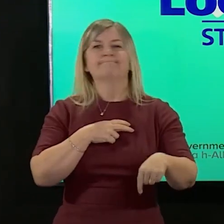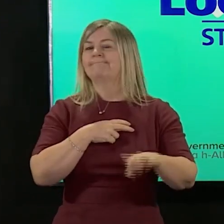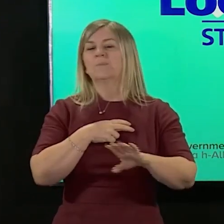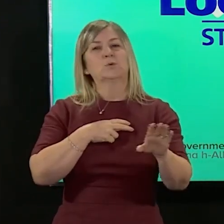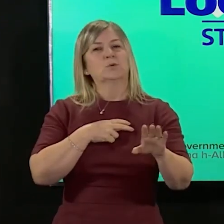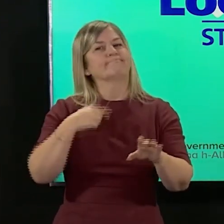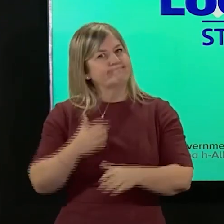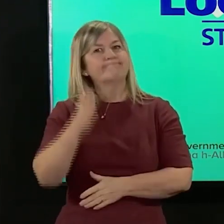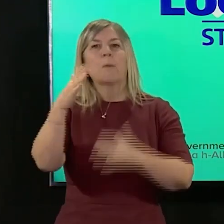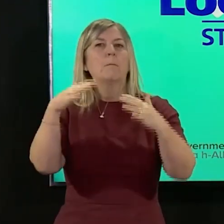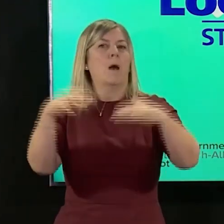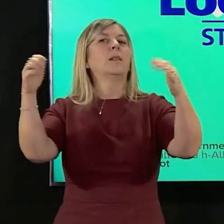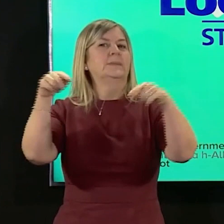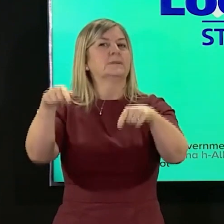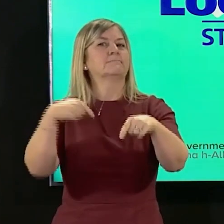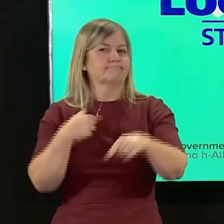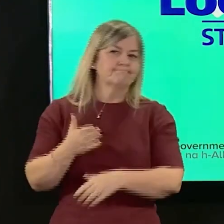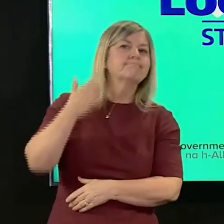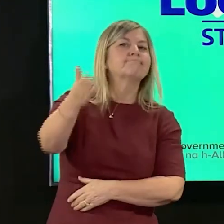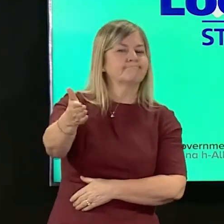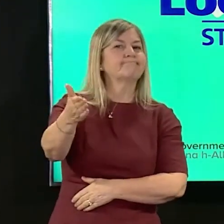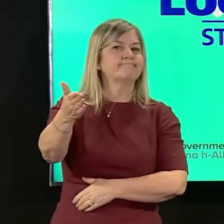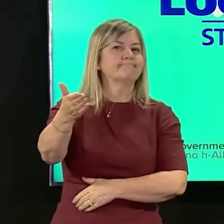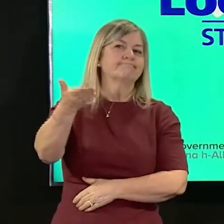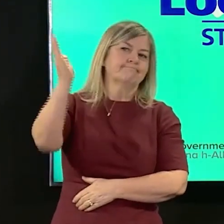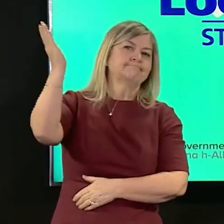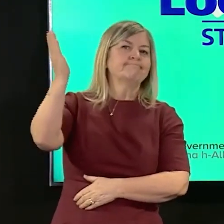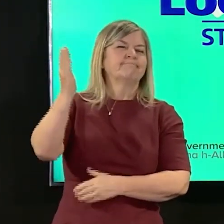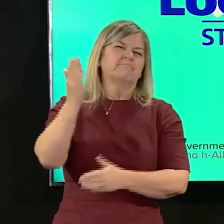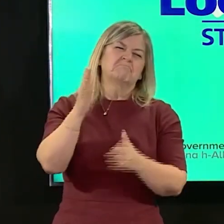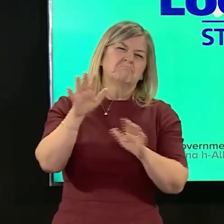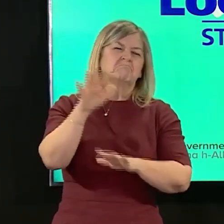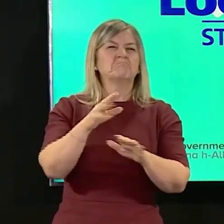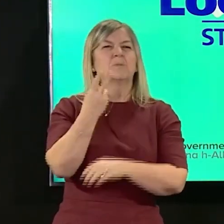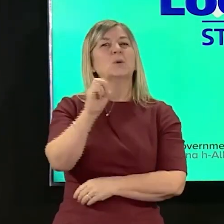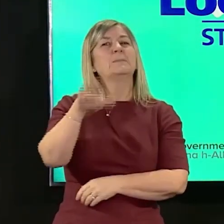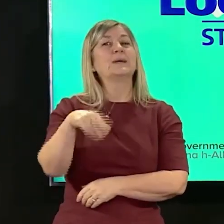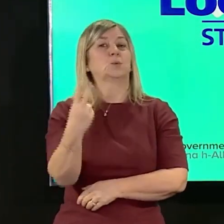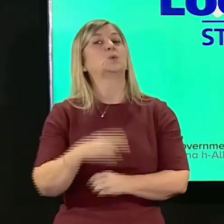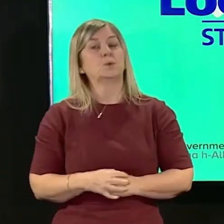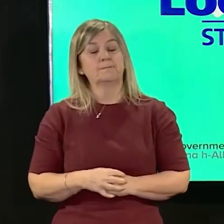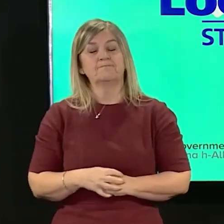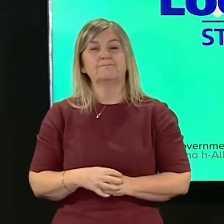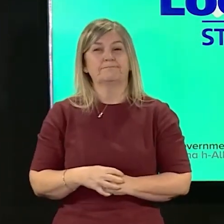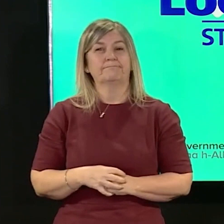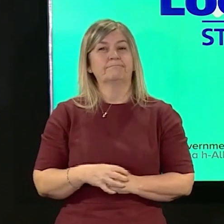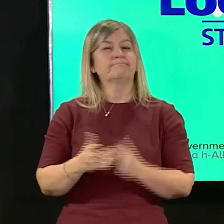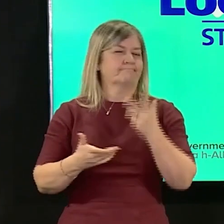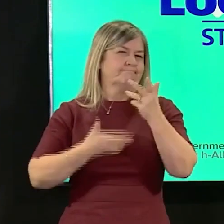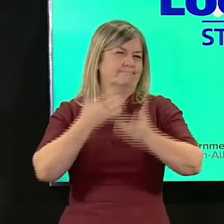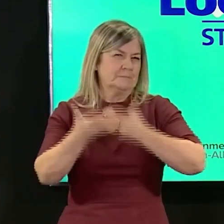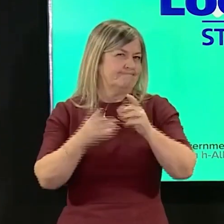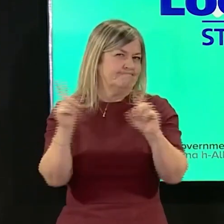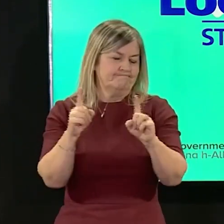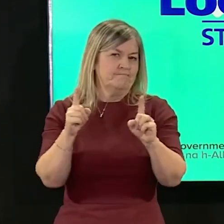a statement to Parliament which will be at around 2.20 tomorrow afternoon. That statement will set out our current